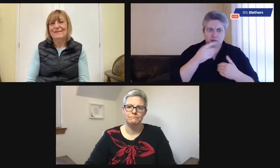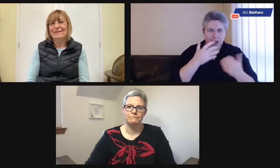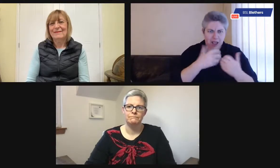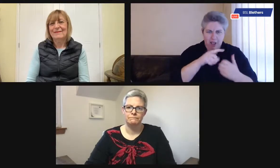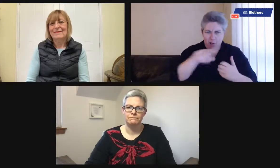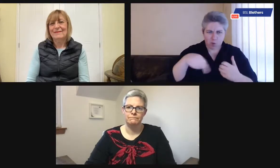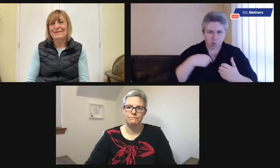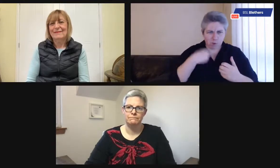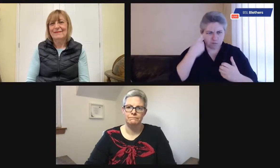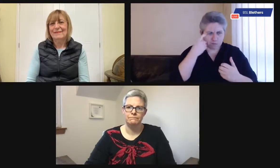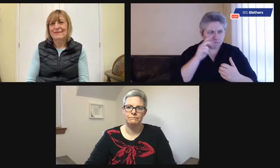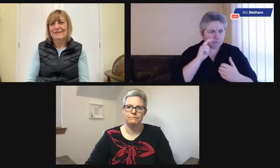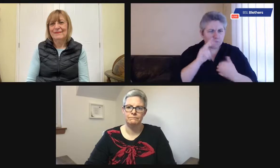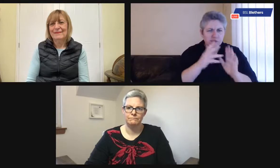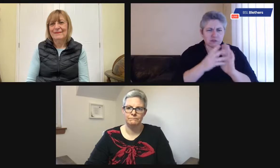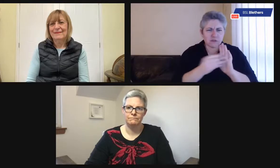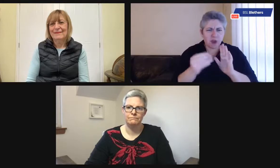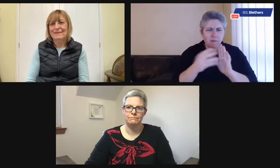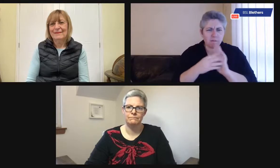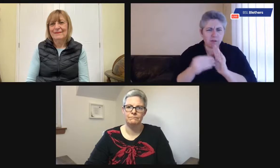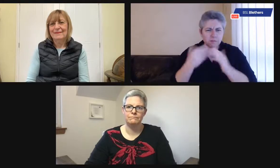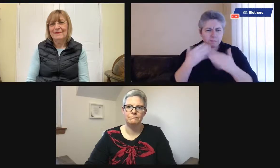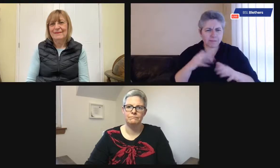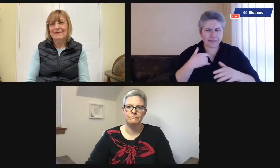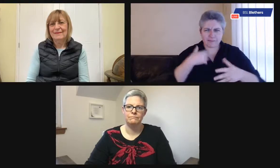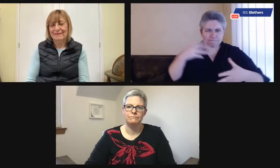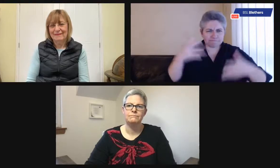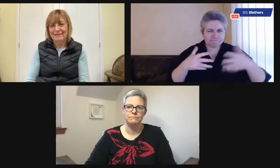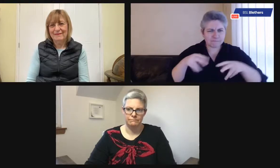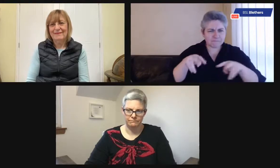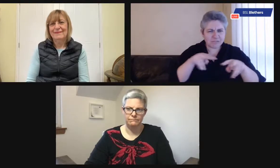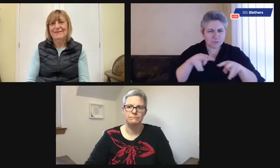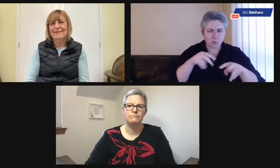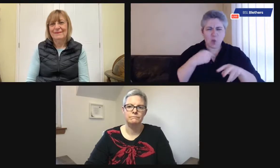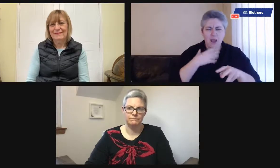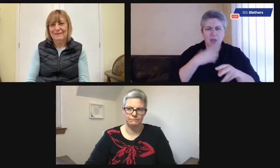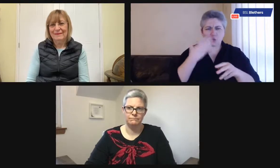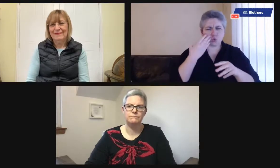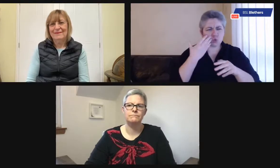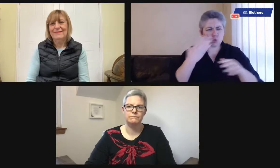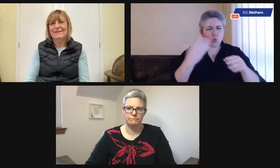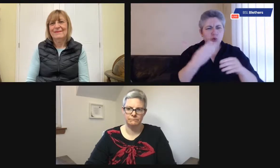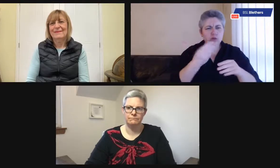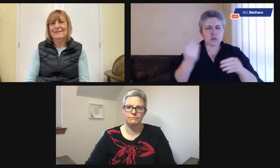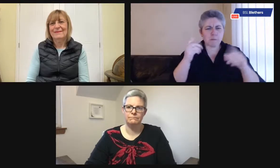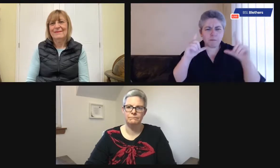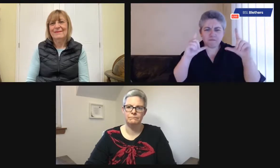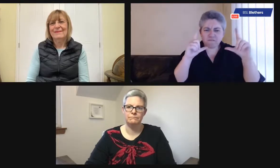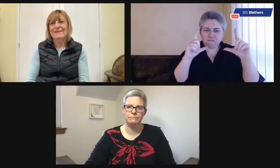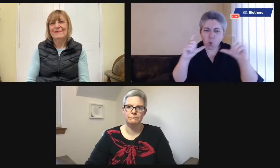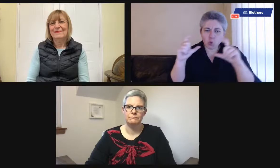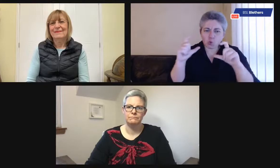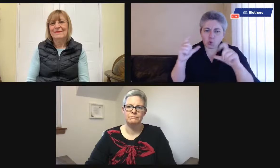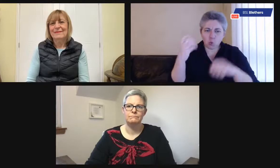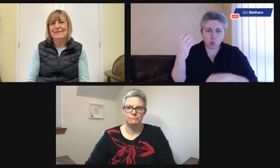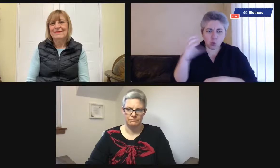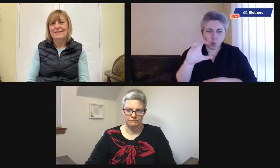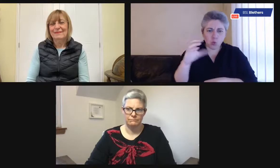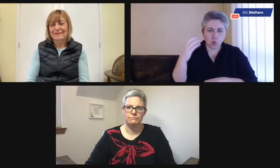Now, how might we think about making the living room more accessible? We